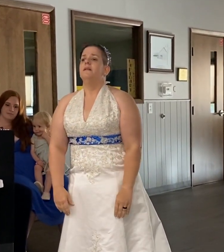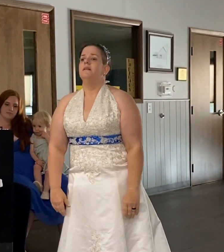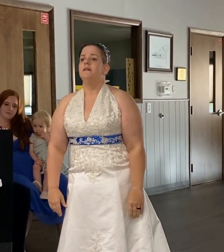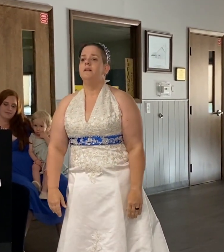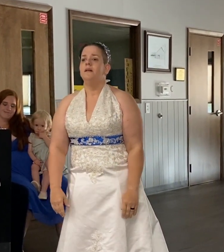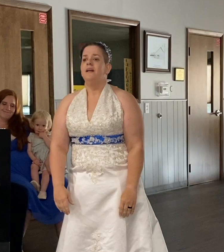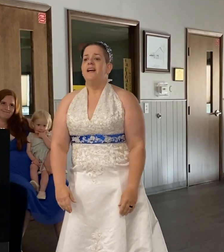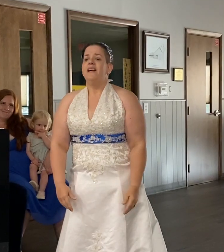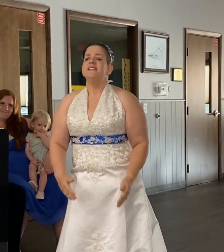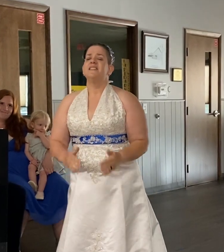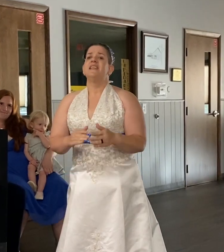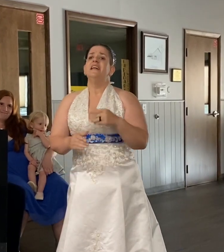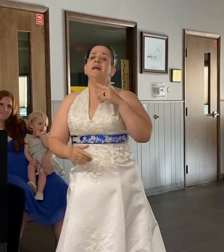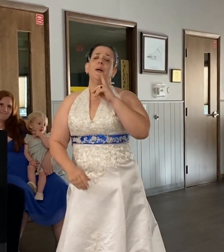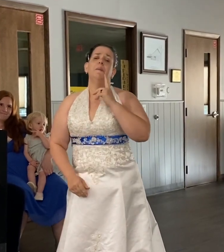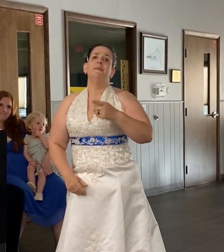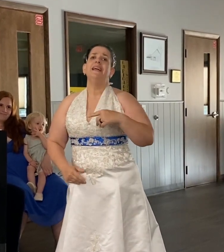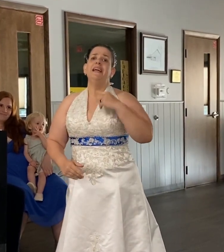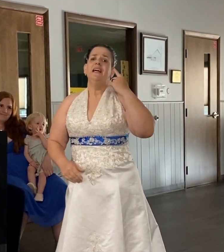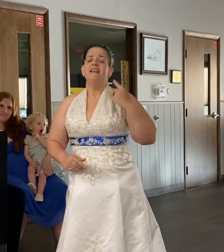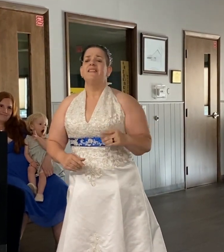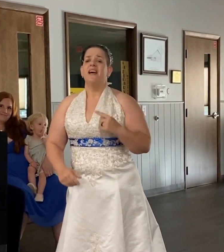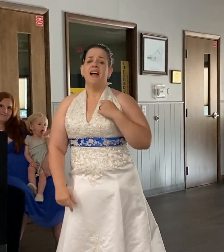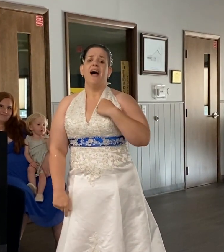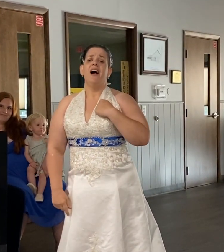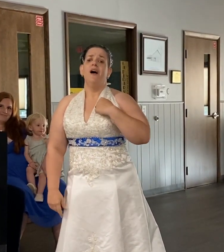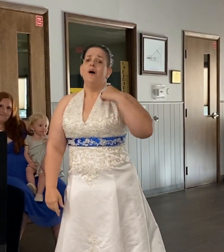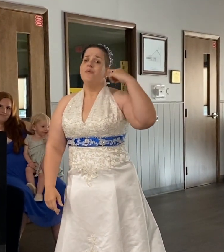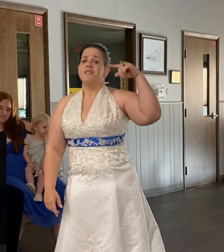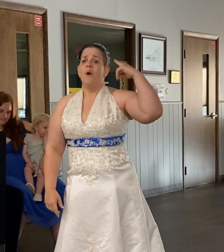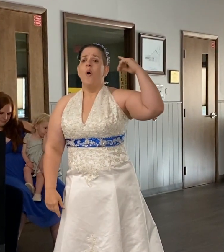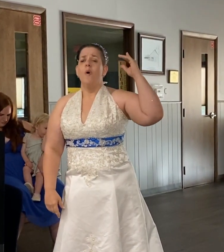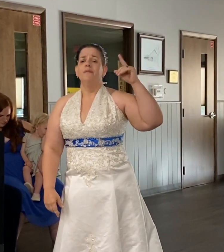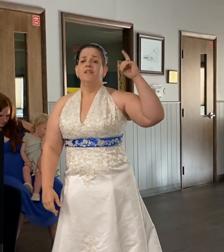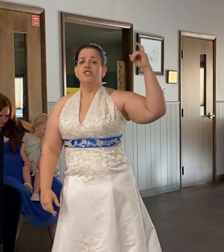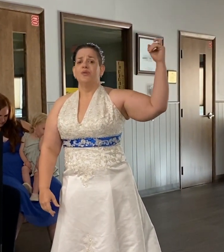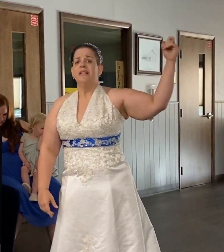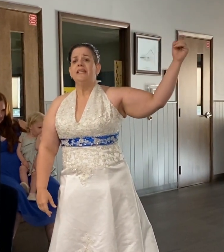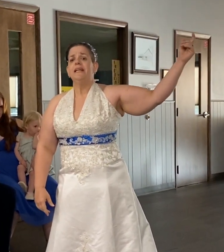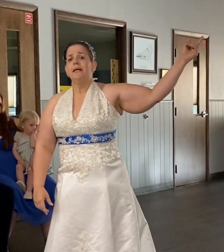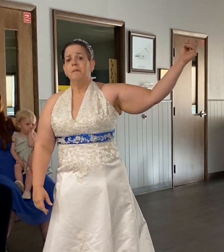And tell me that I was only dreaming